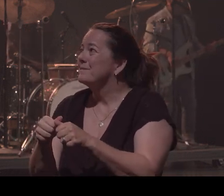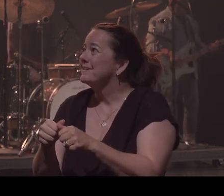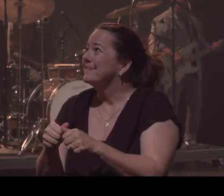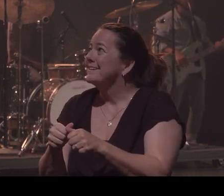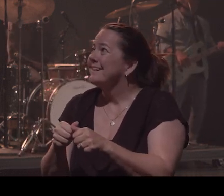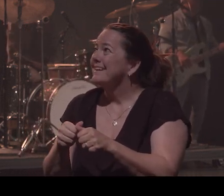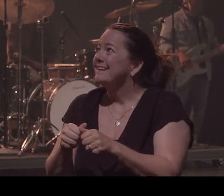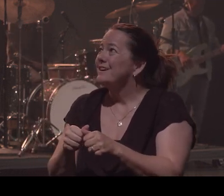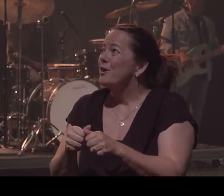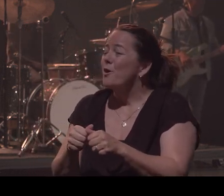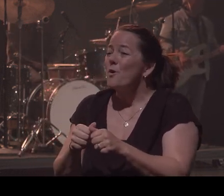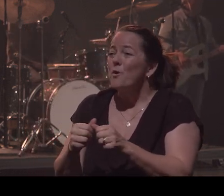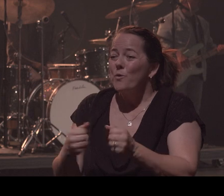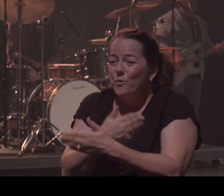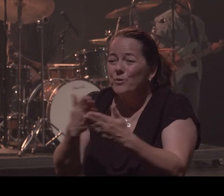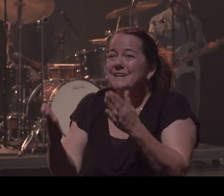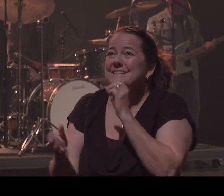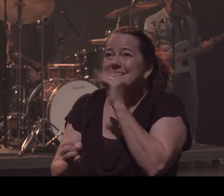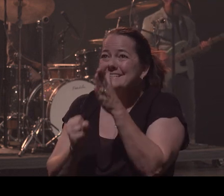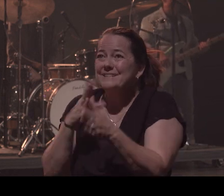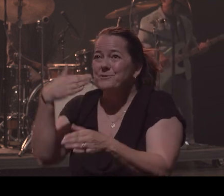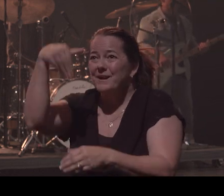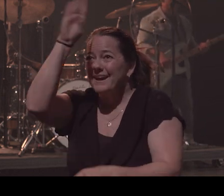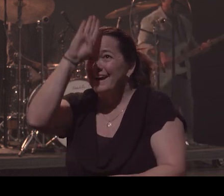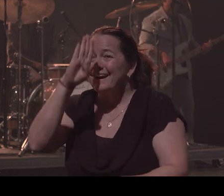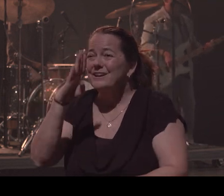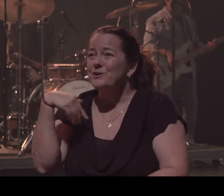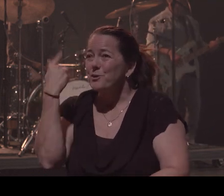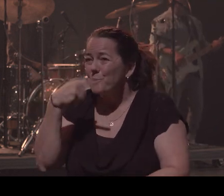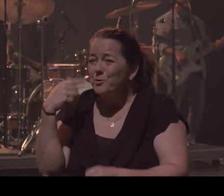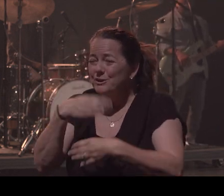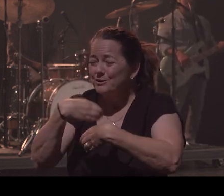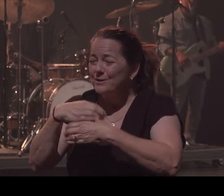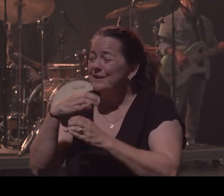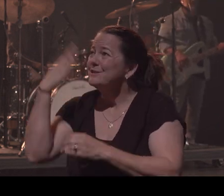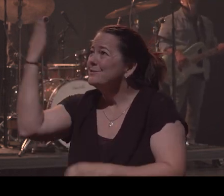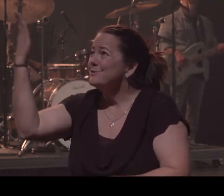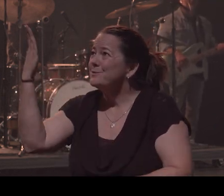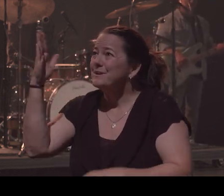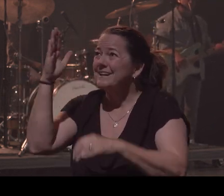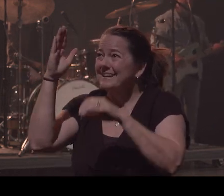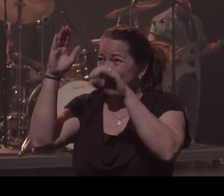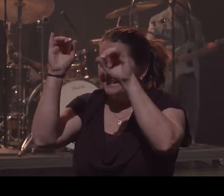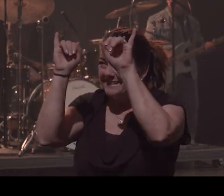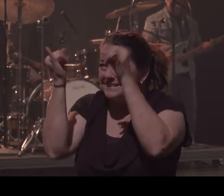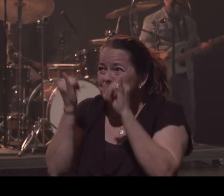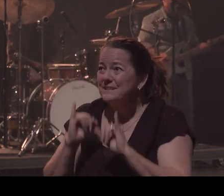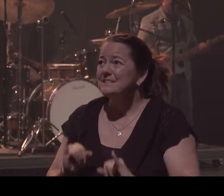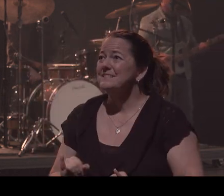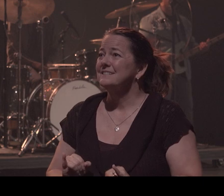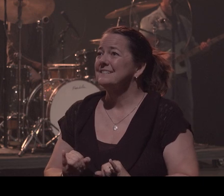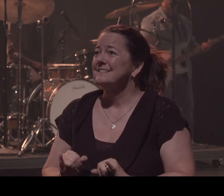We sing to a God who has created you in His image He sees you